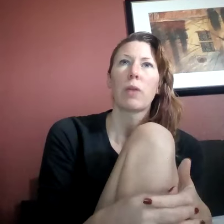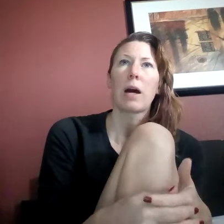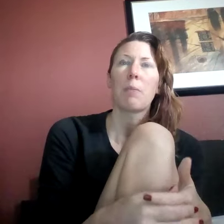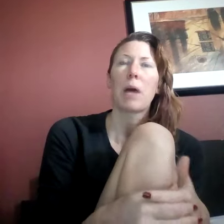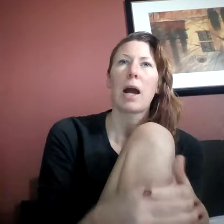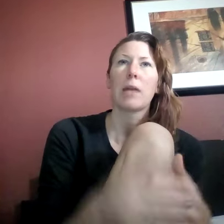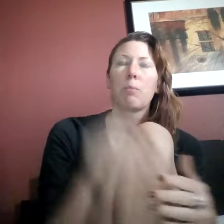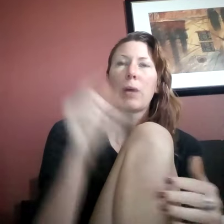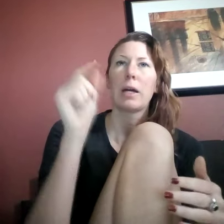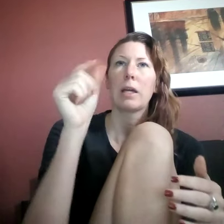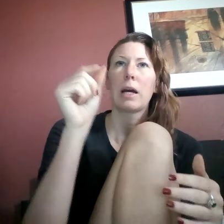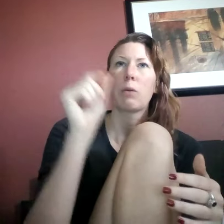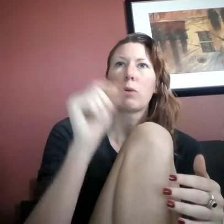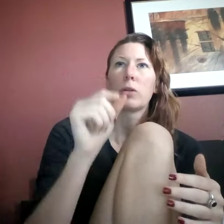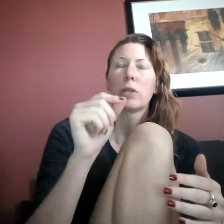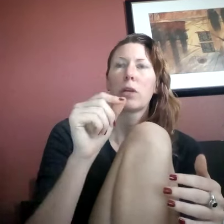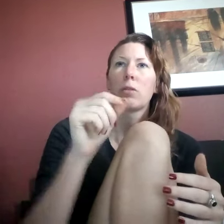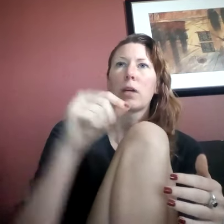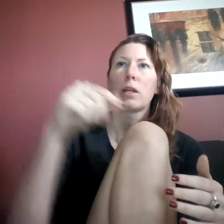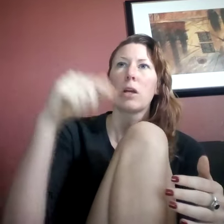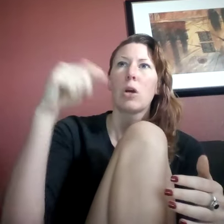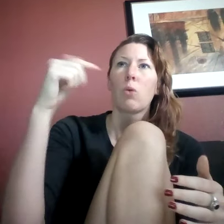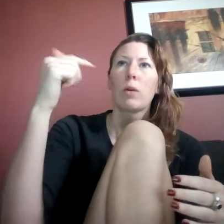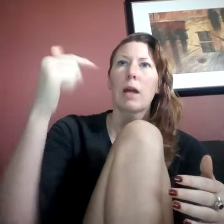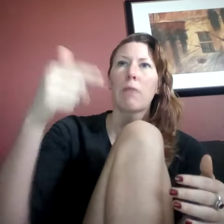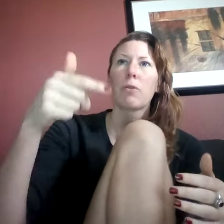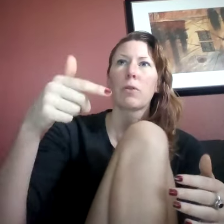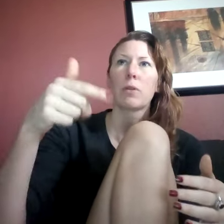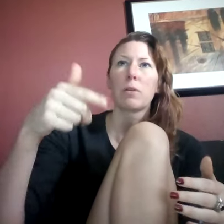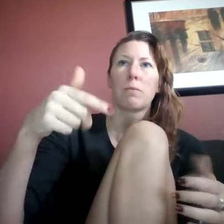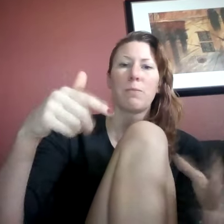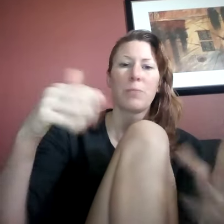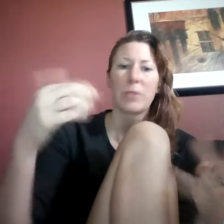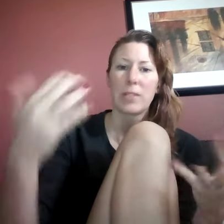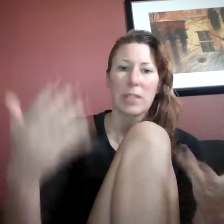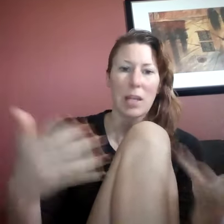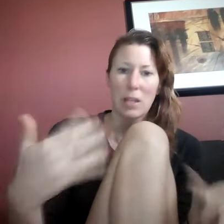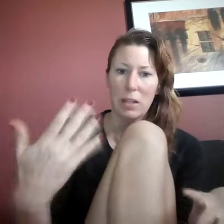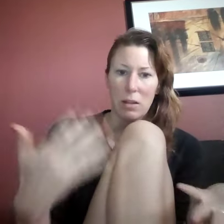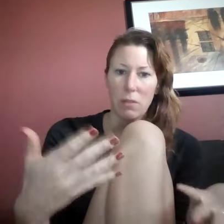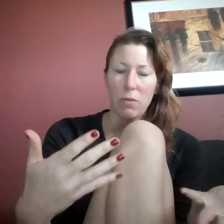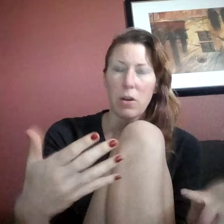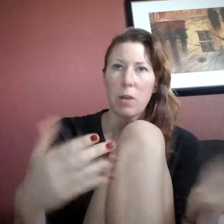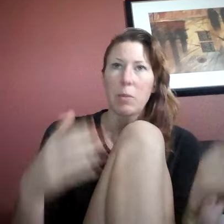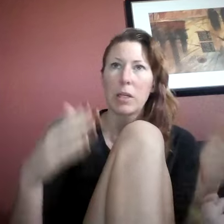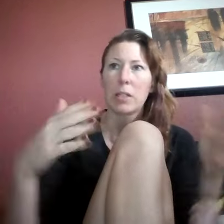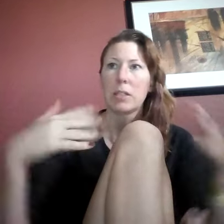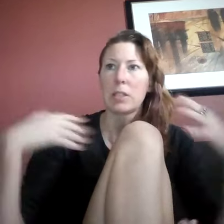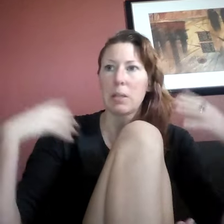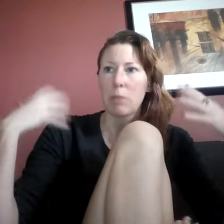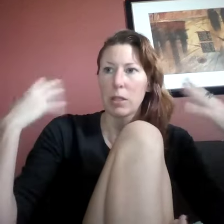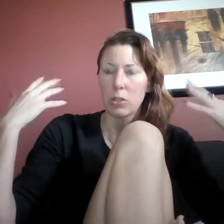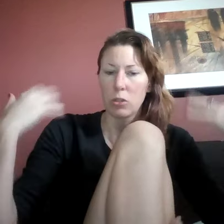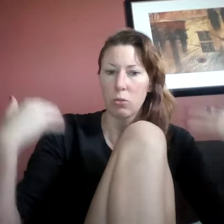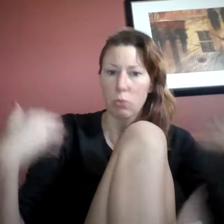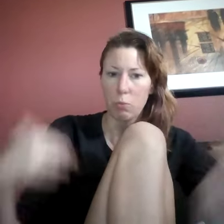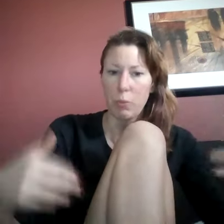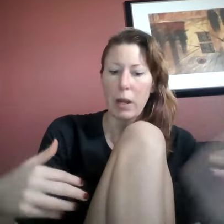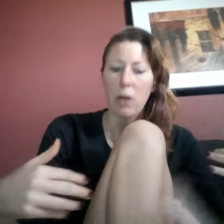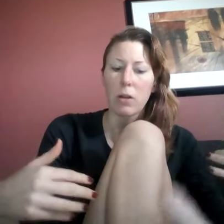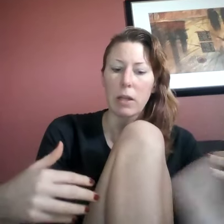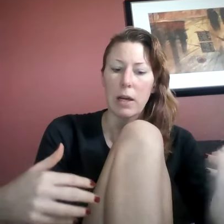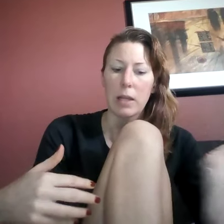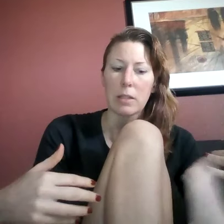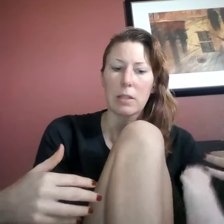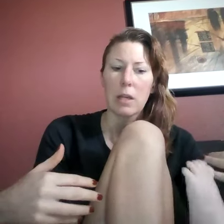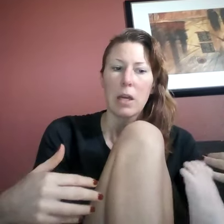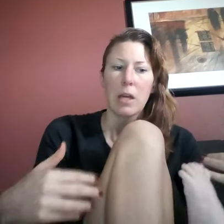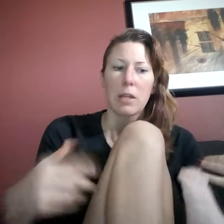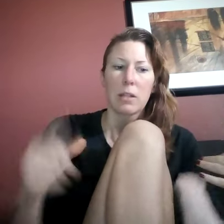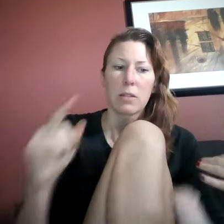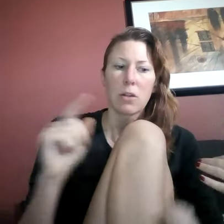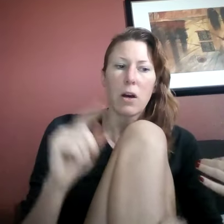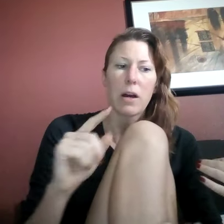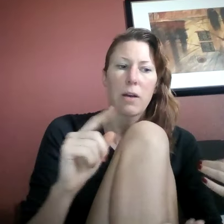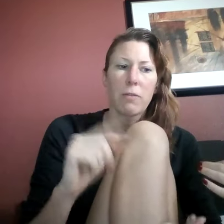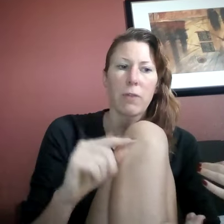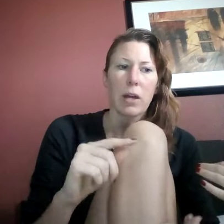that. But I, but I will tell you that whatever the sedative, um, is that makes you paralyzed does not affect